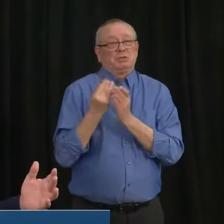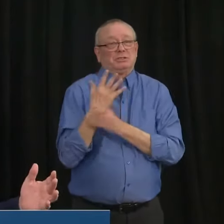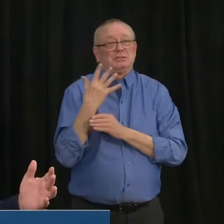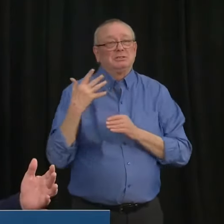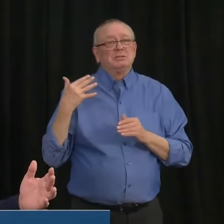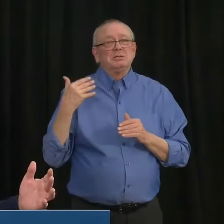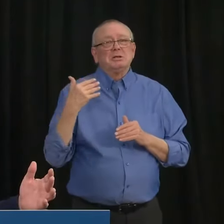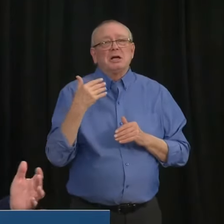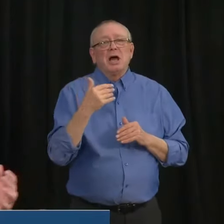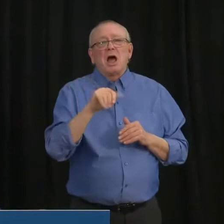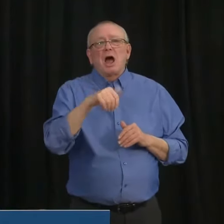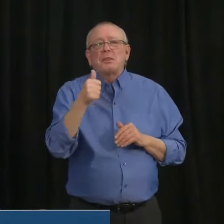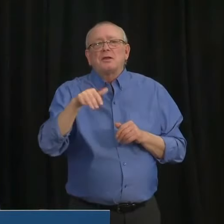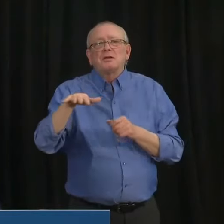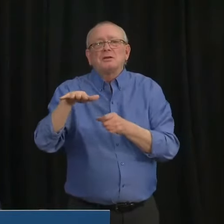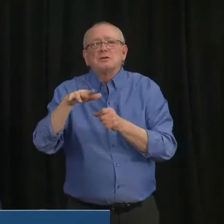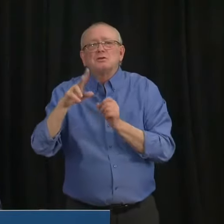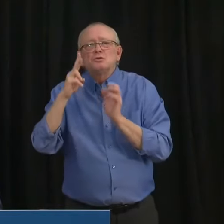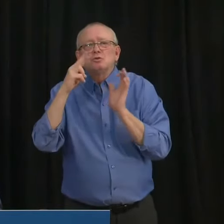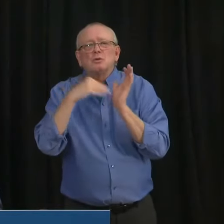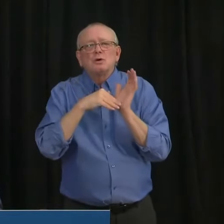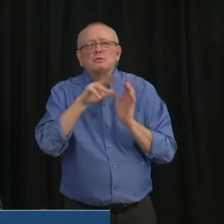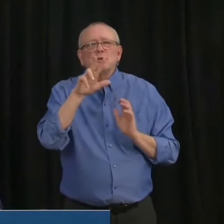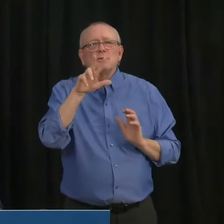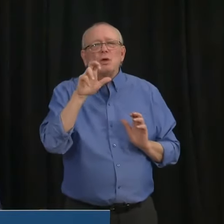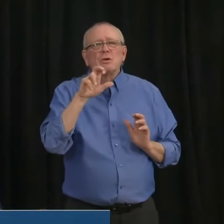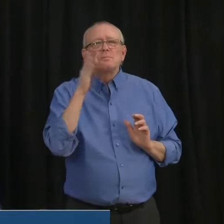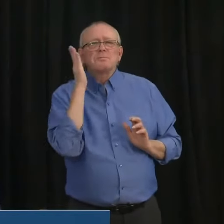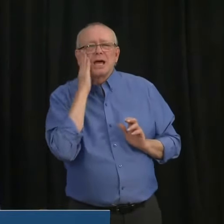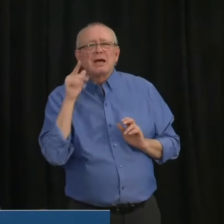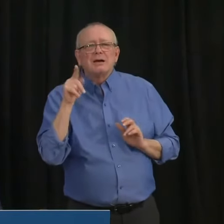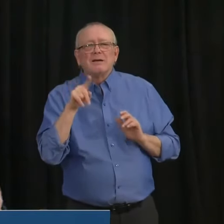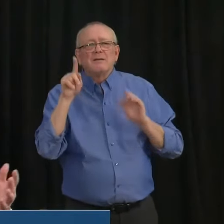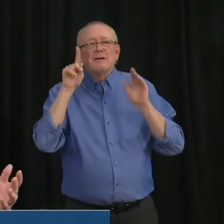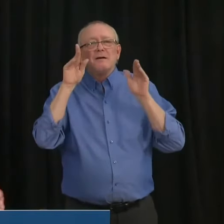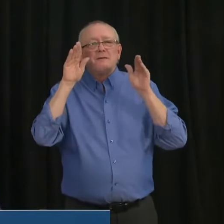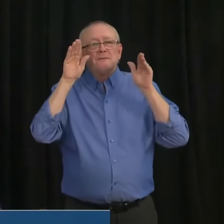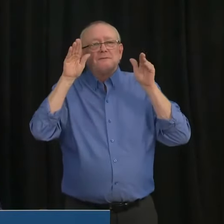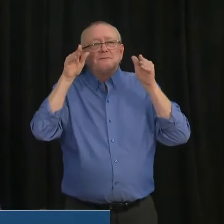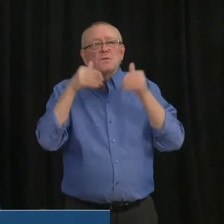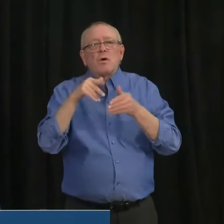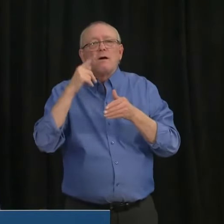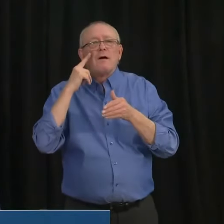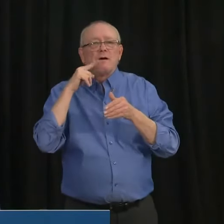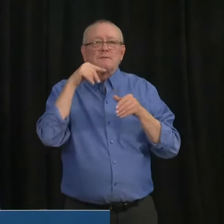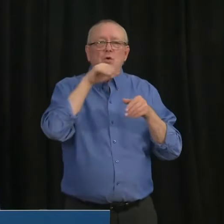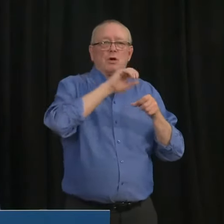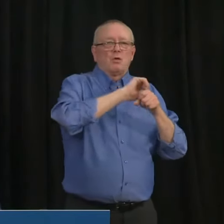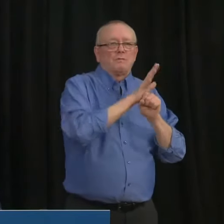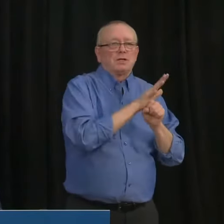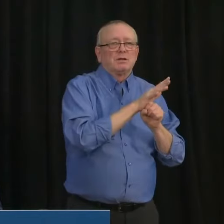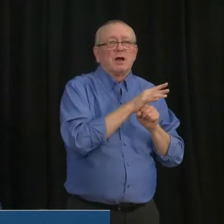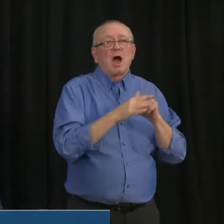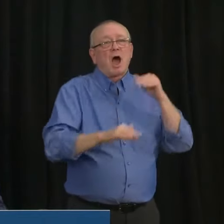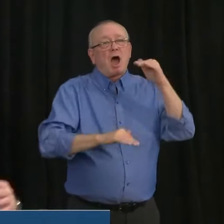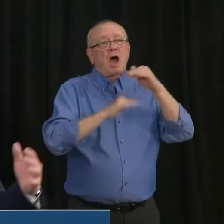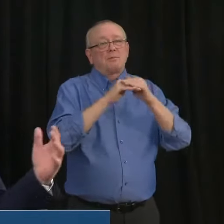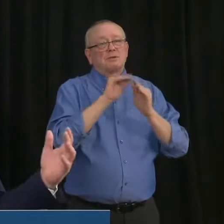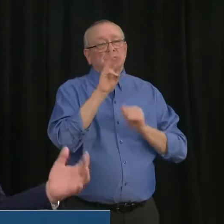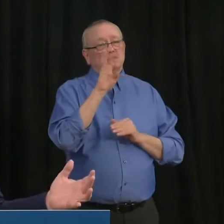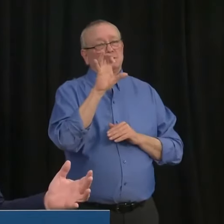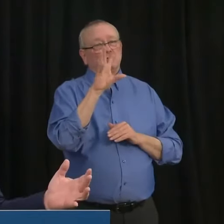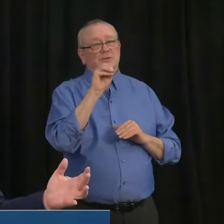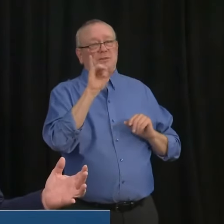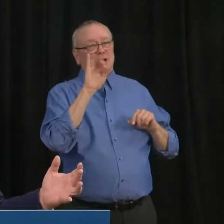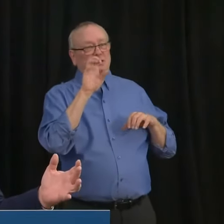but we were able to set aside 2300, uh, beds designated for COVID, including up to 650 in ICU. Just to give you